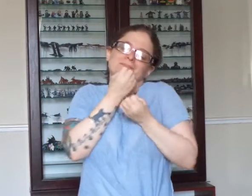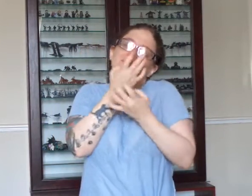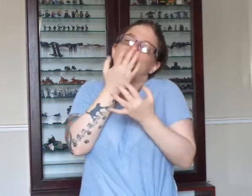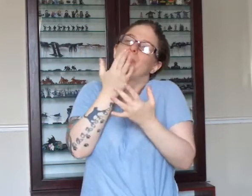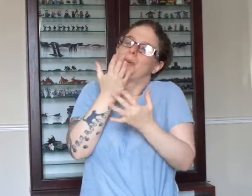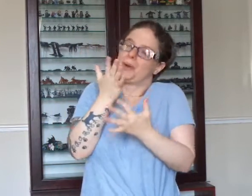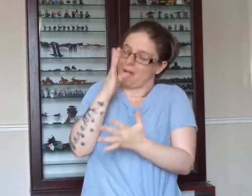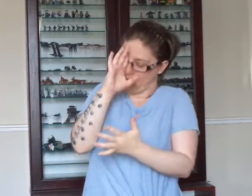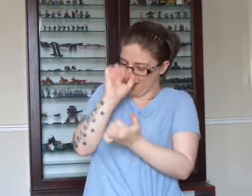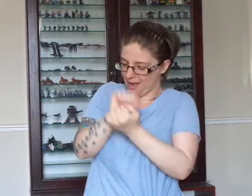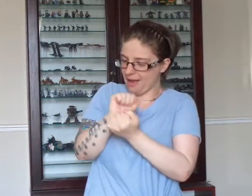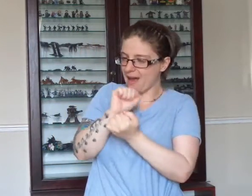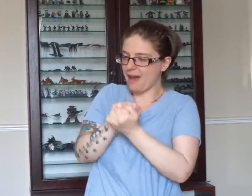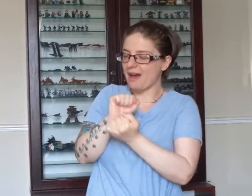I really don't know love.